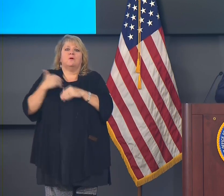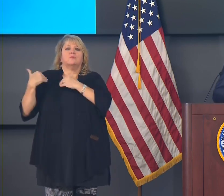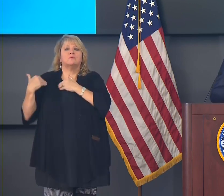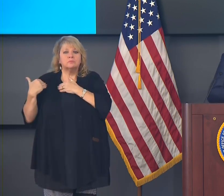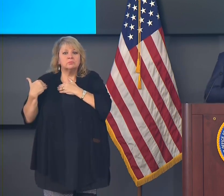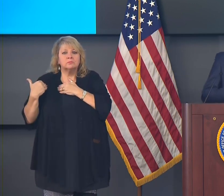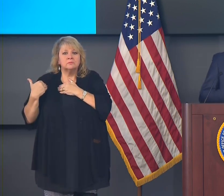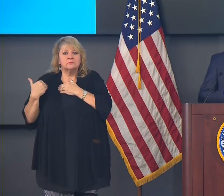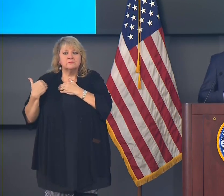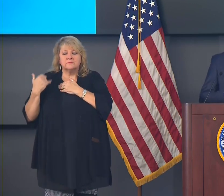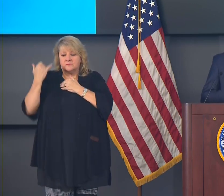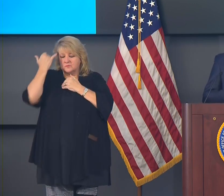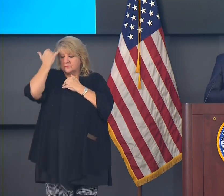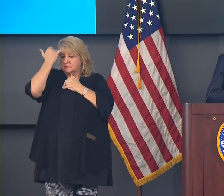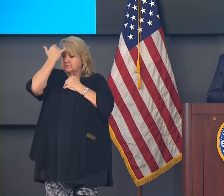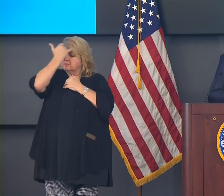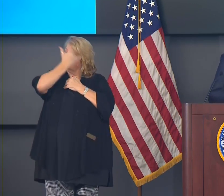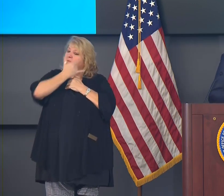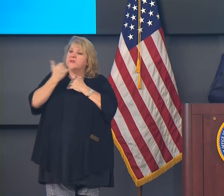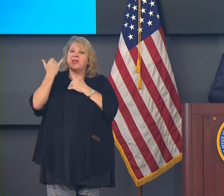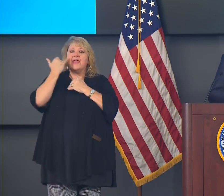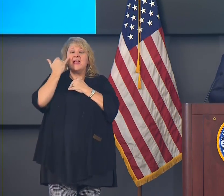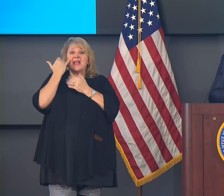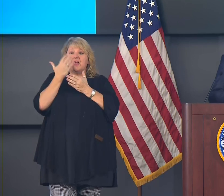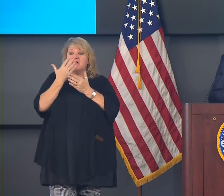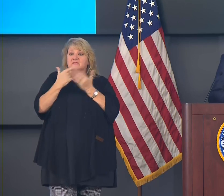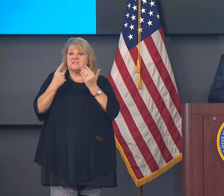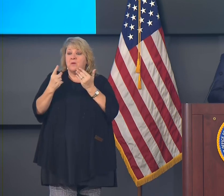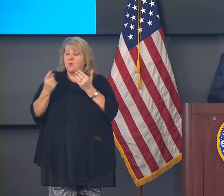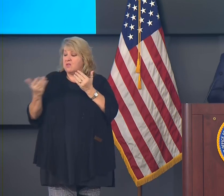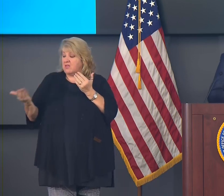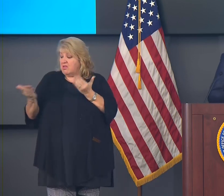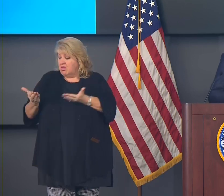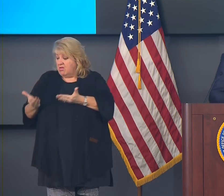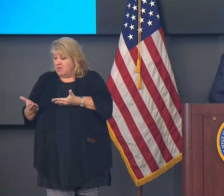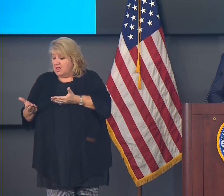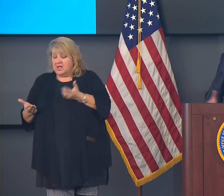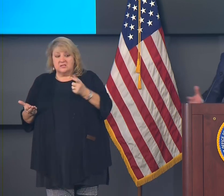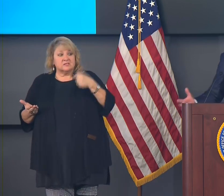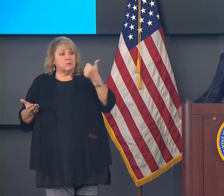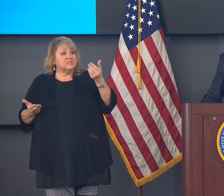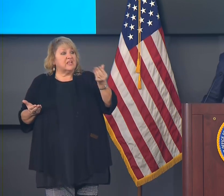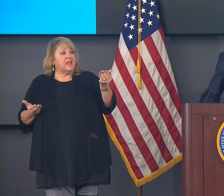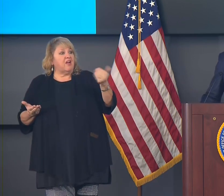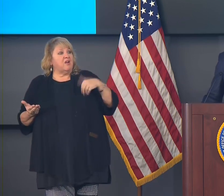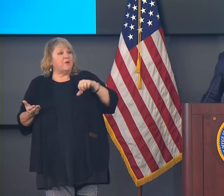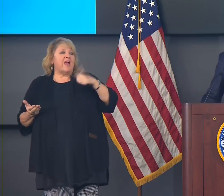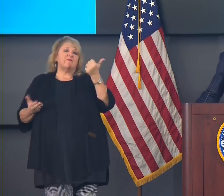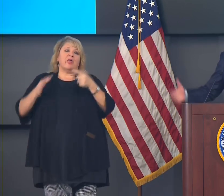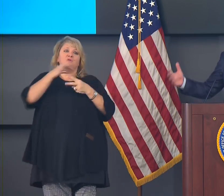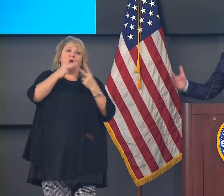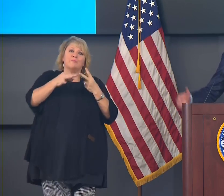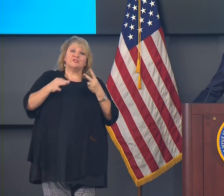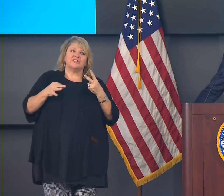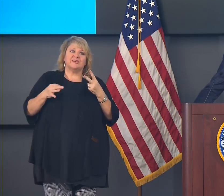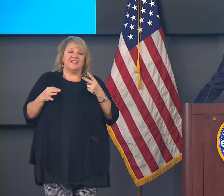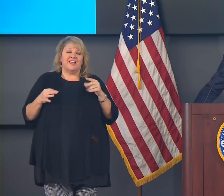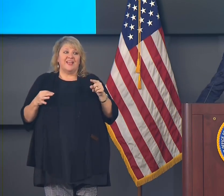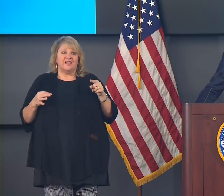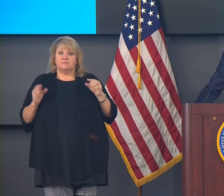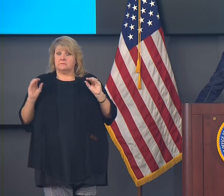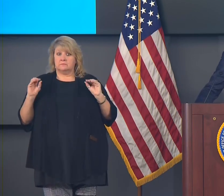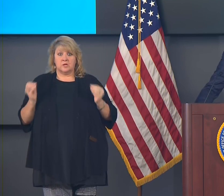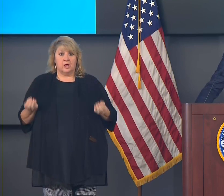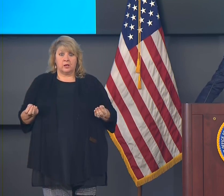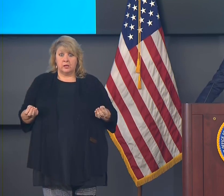somebody had presented me another option, a better option about flattening the curve, I would have taken it. I know we have COVID